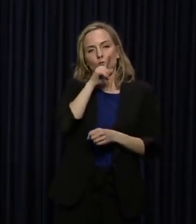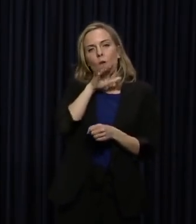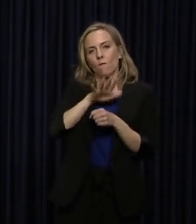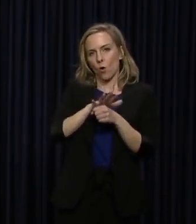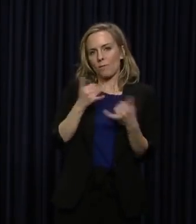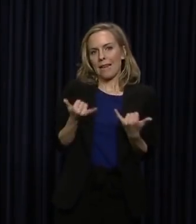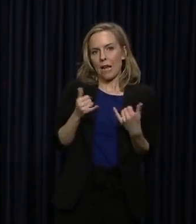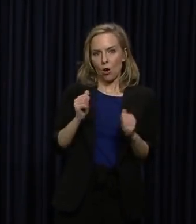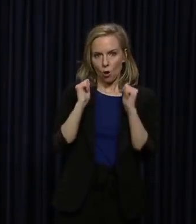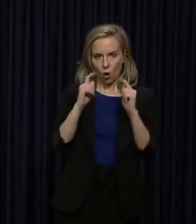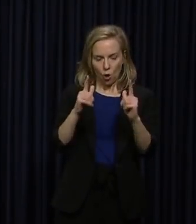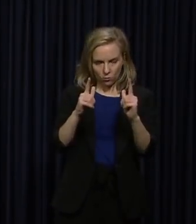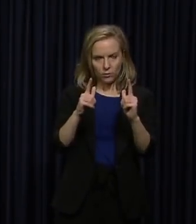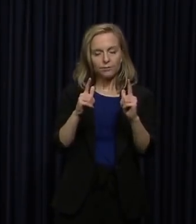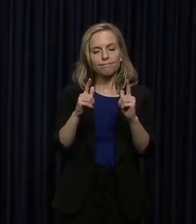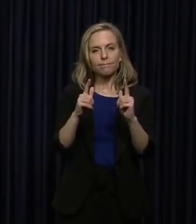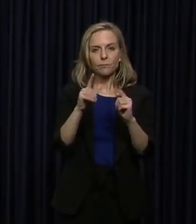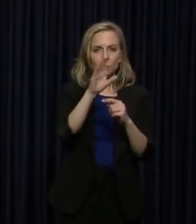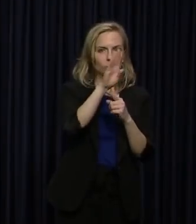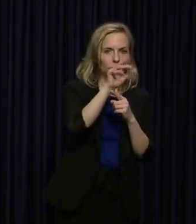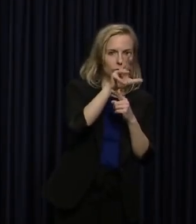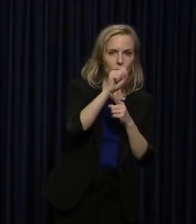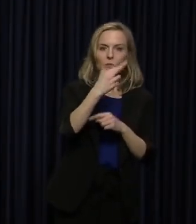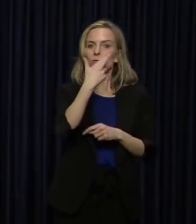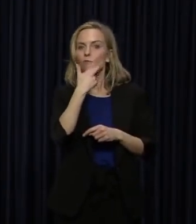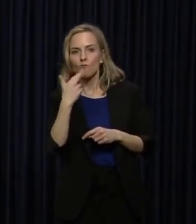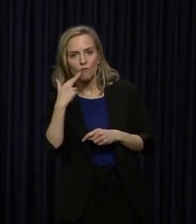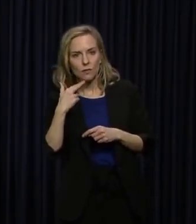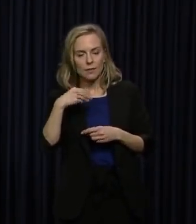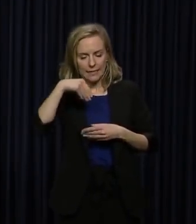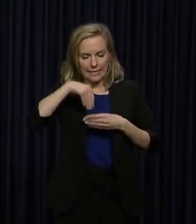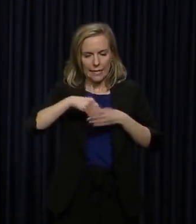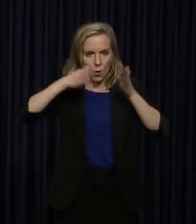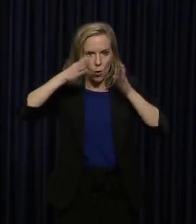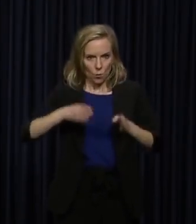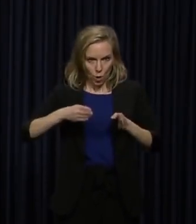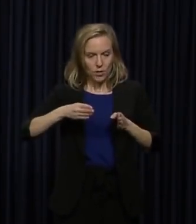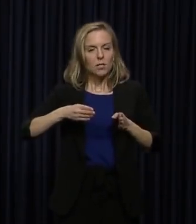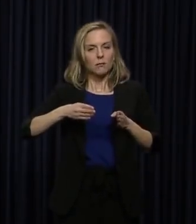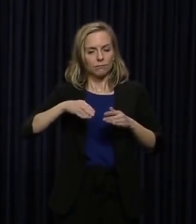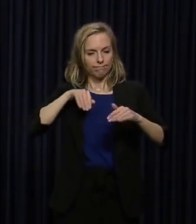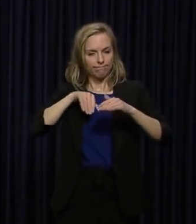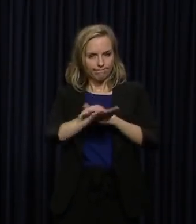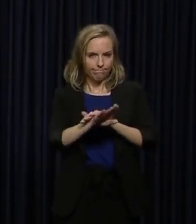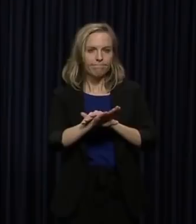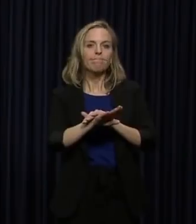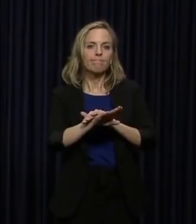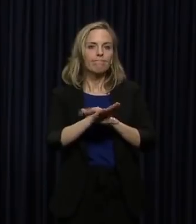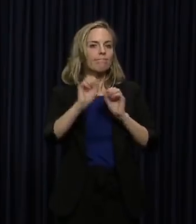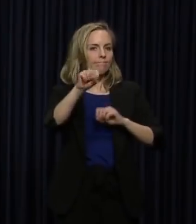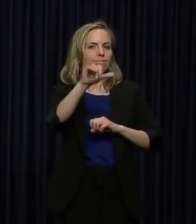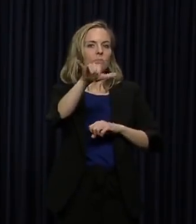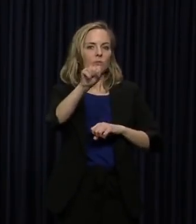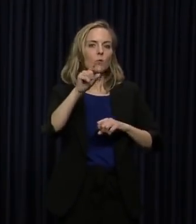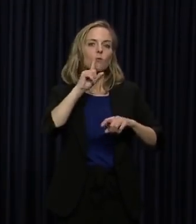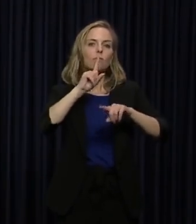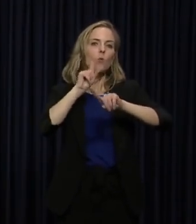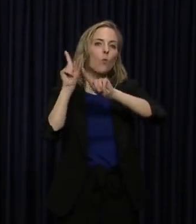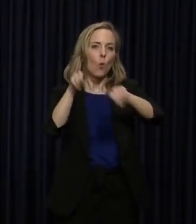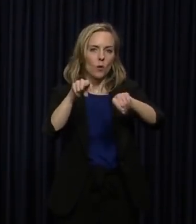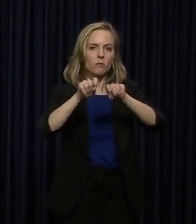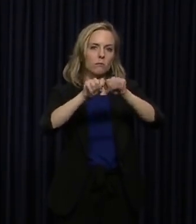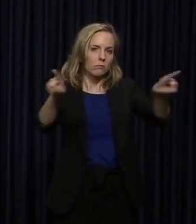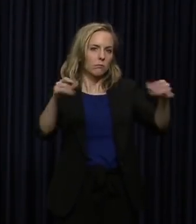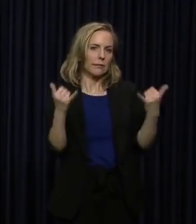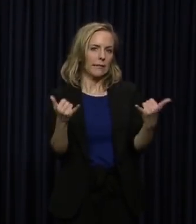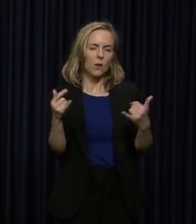closing all bars and restaurants to in-person traffic statewide today. Yes, we will be putting out that order. When